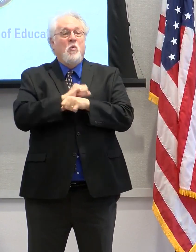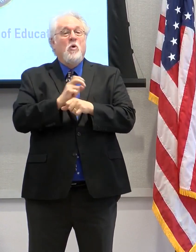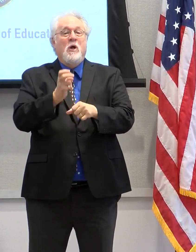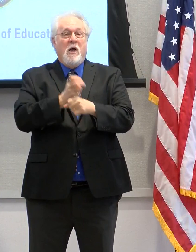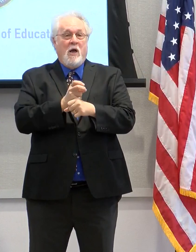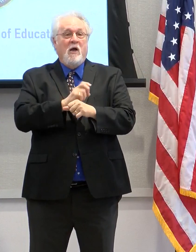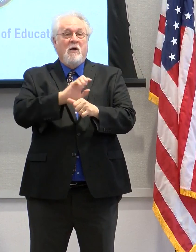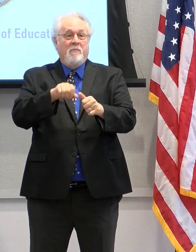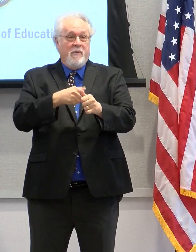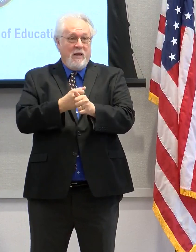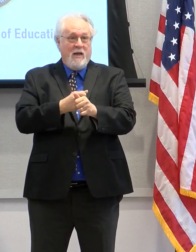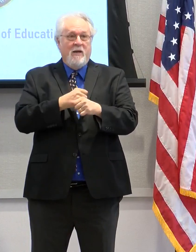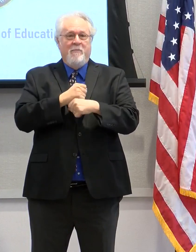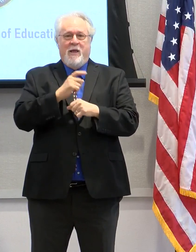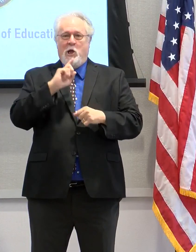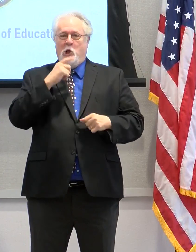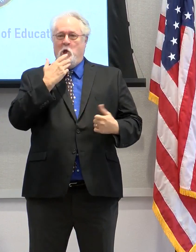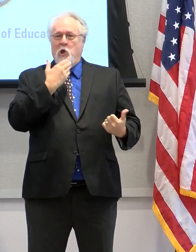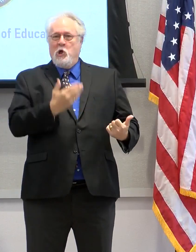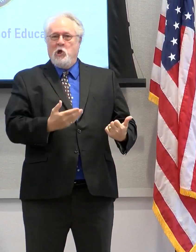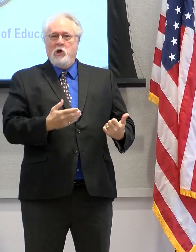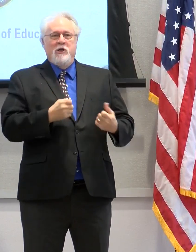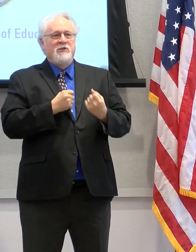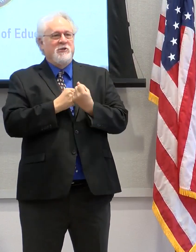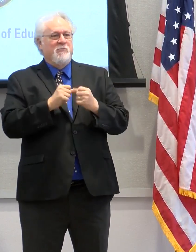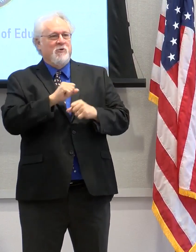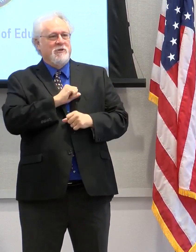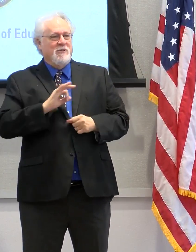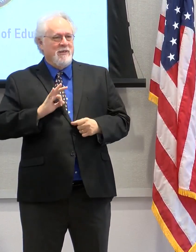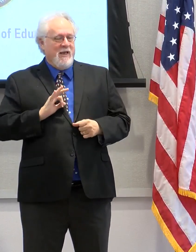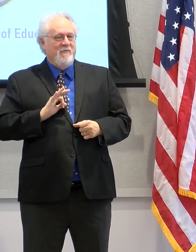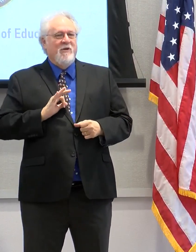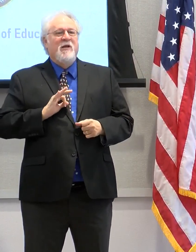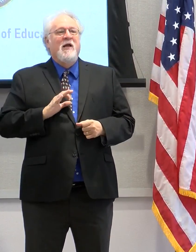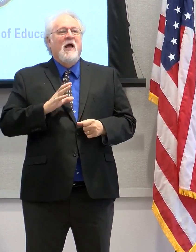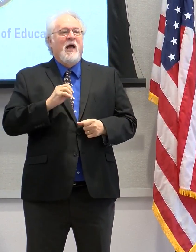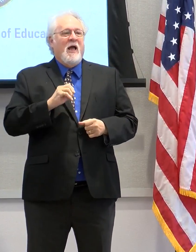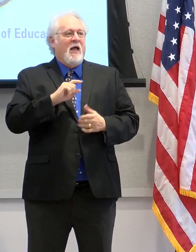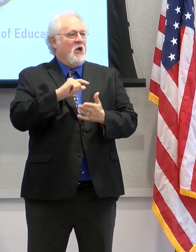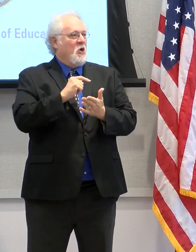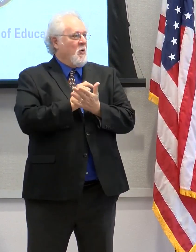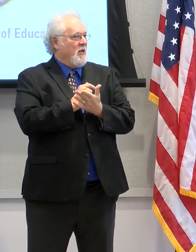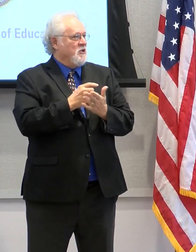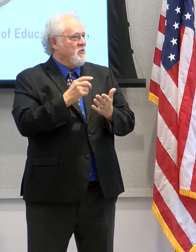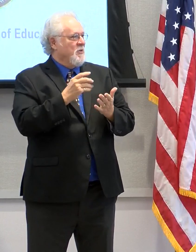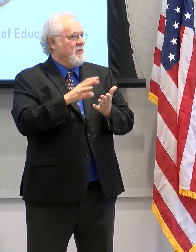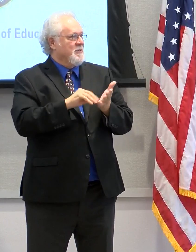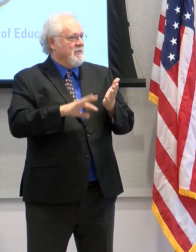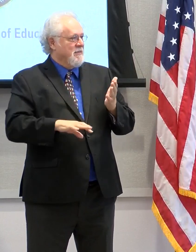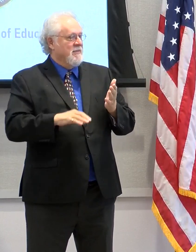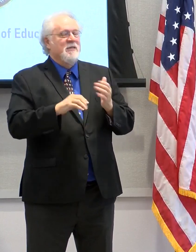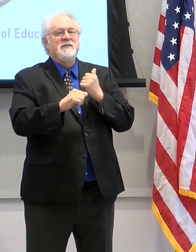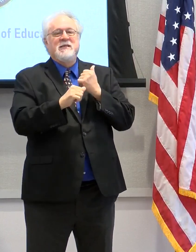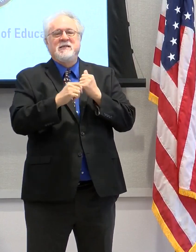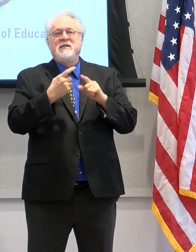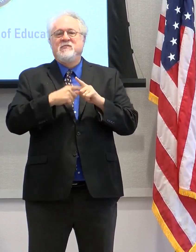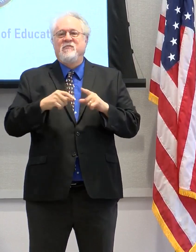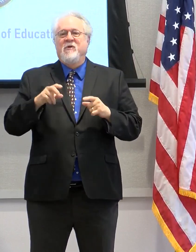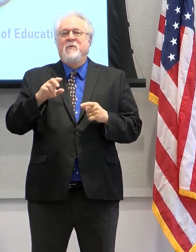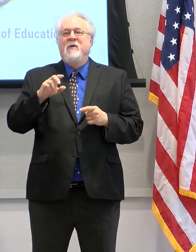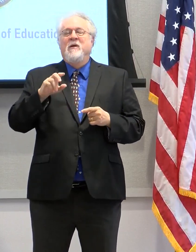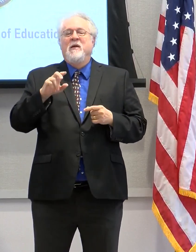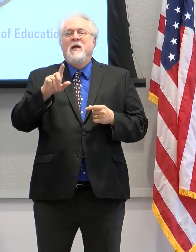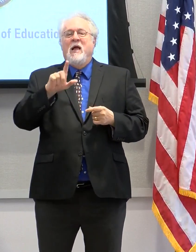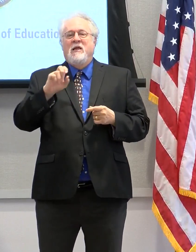really hard behind the scenes to make us look good. Support staff from the mayor's office and graduate assistants from the LSU office of community university